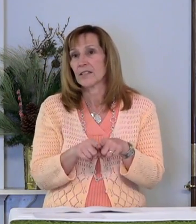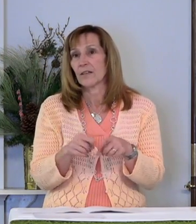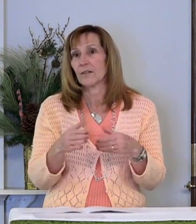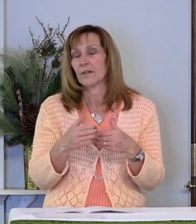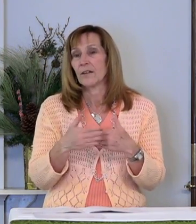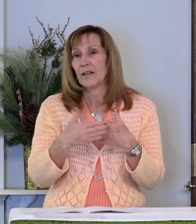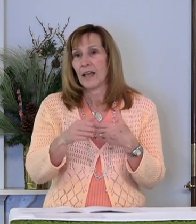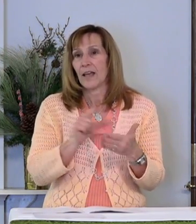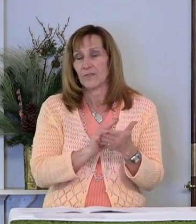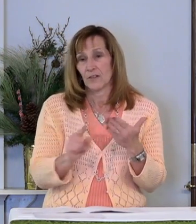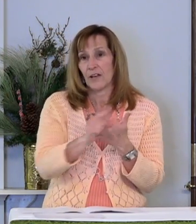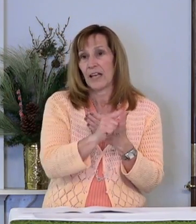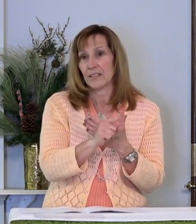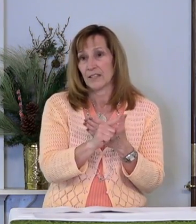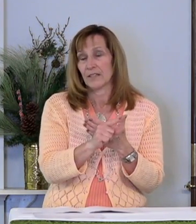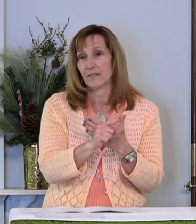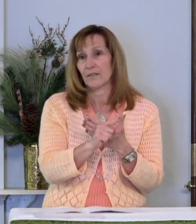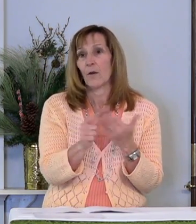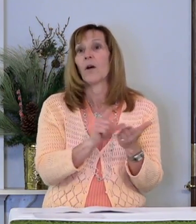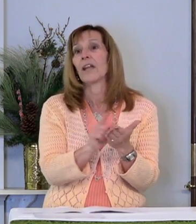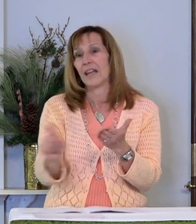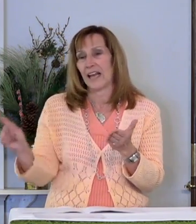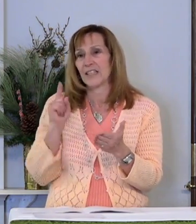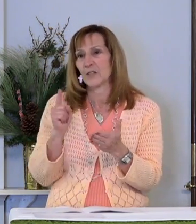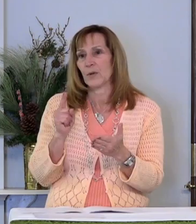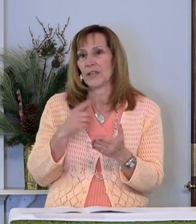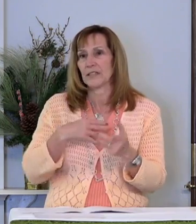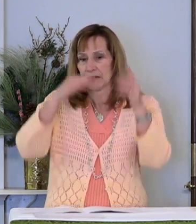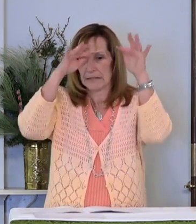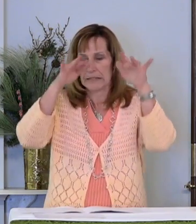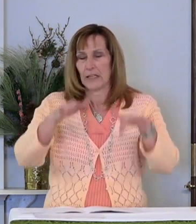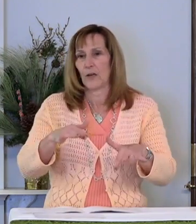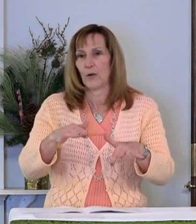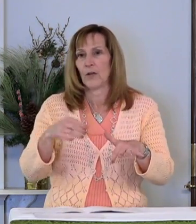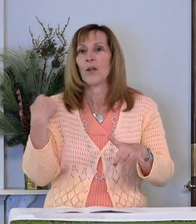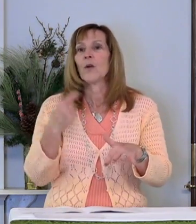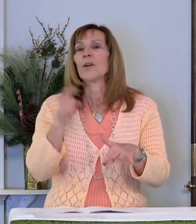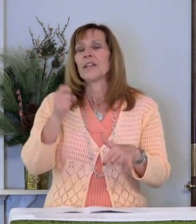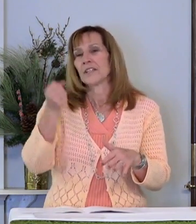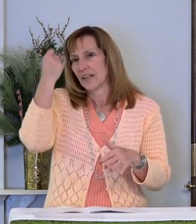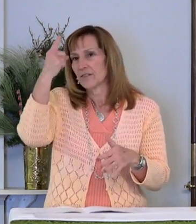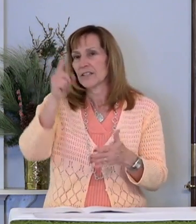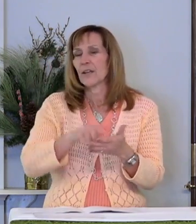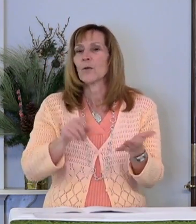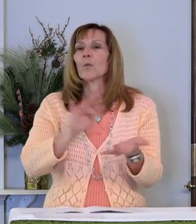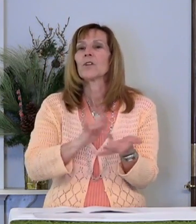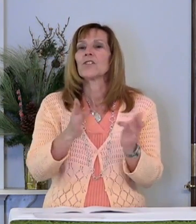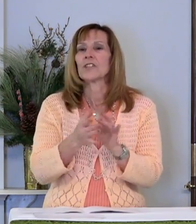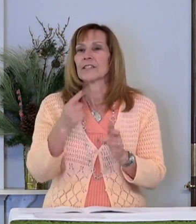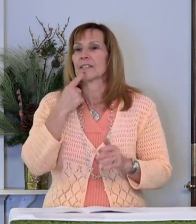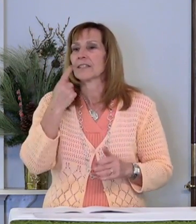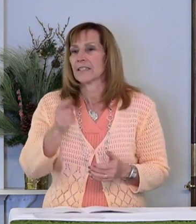last week's blizzard, we need to understand what Jesus is saying